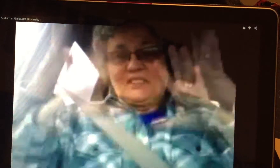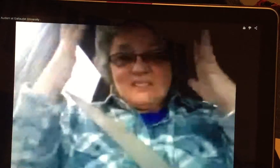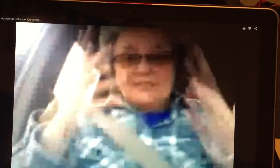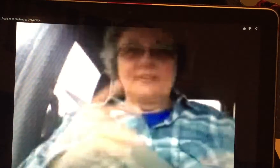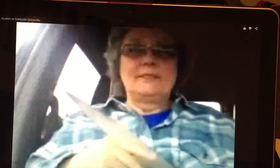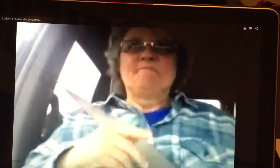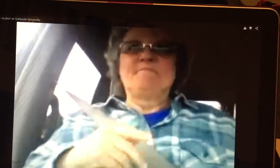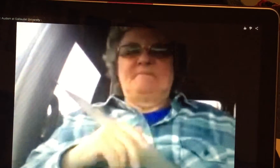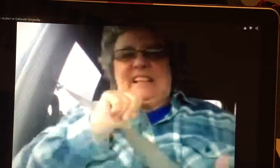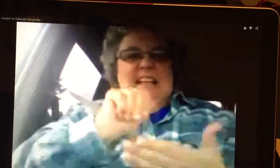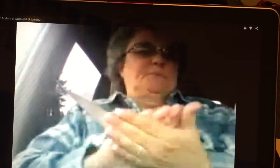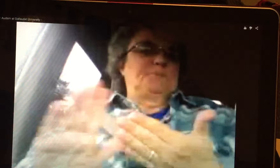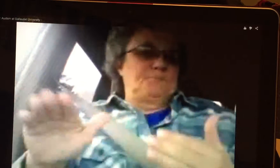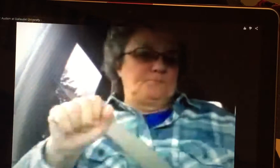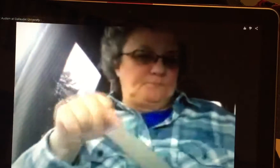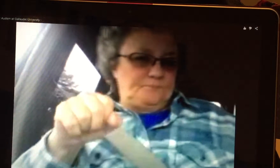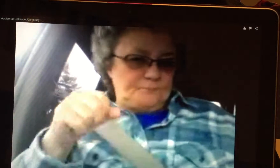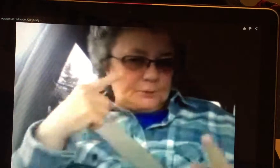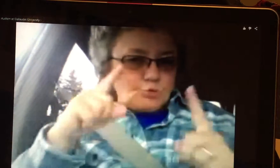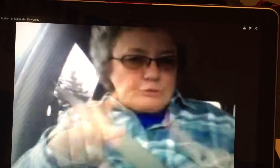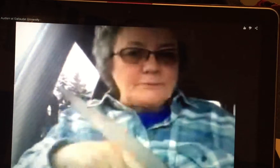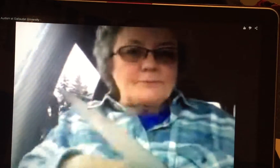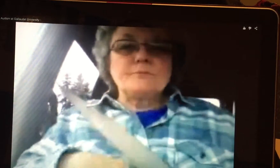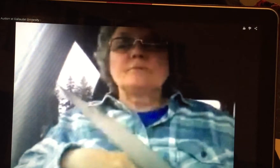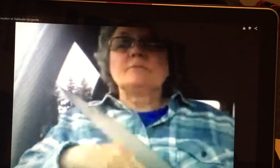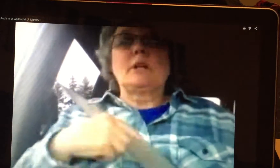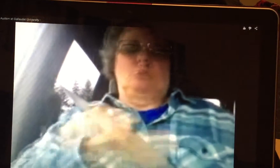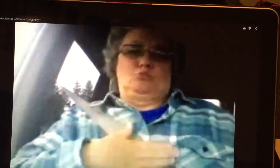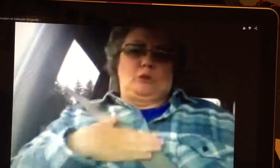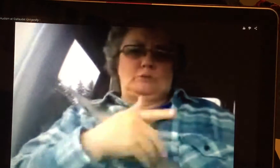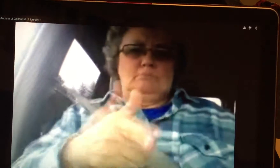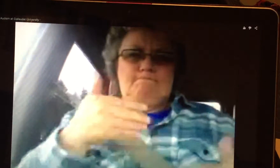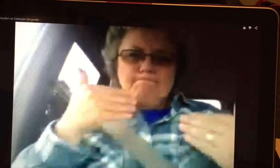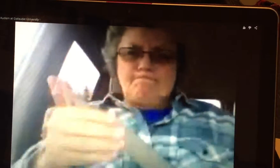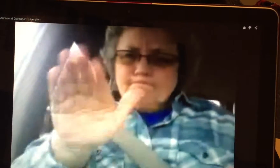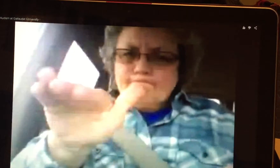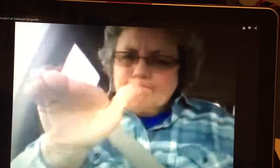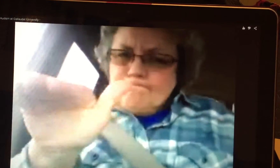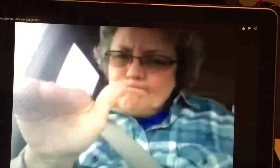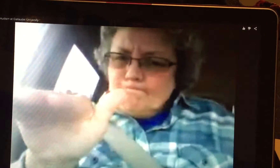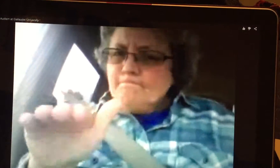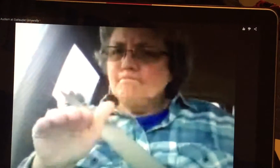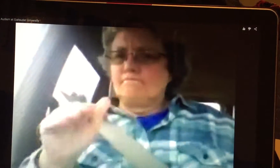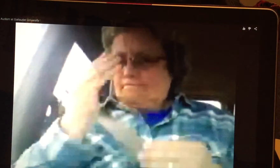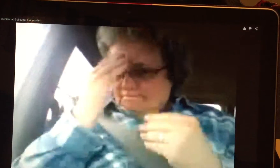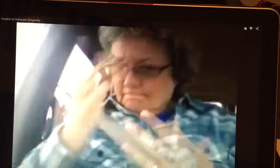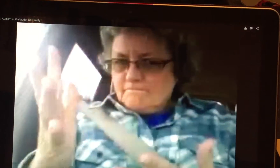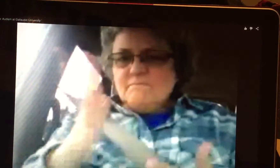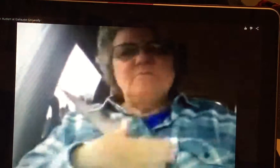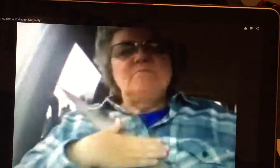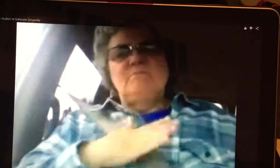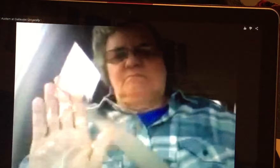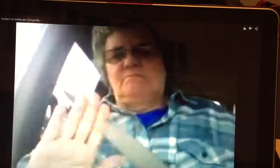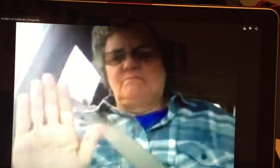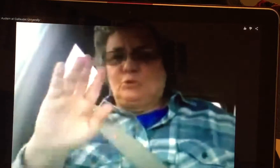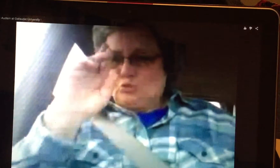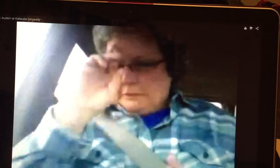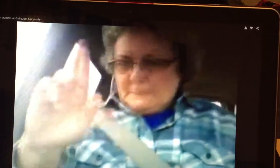um that was simcomming um I agree that it was disrespectful and I um